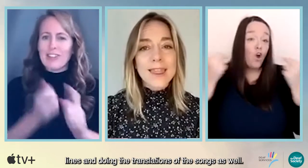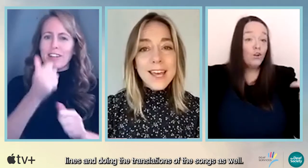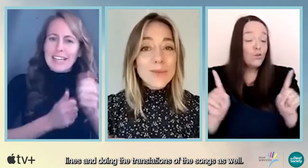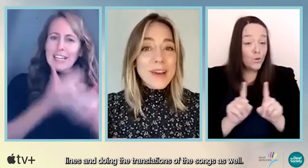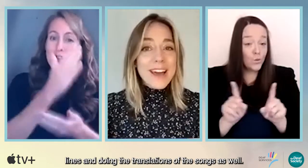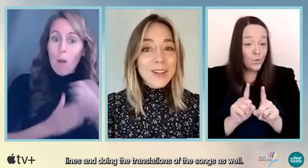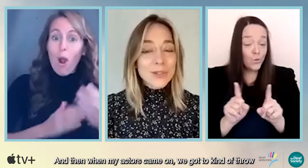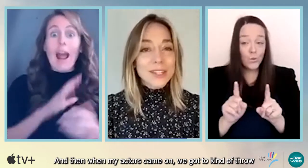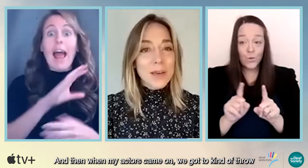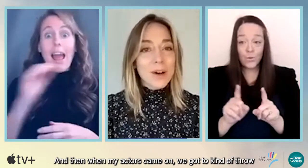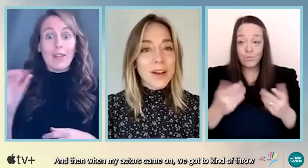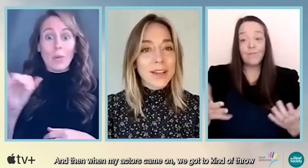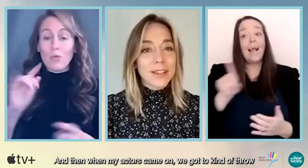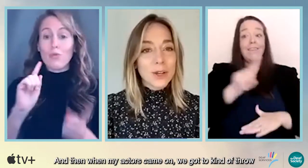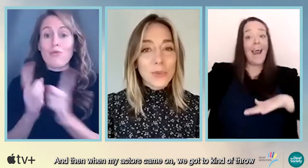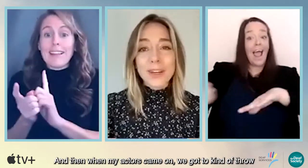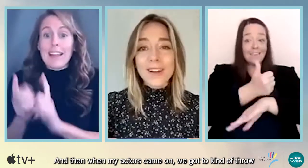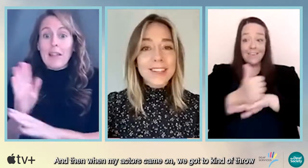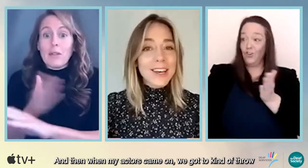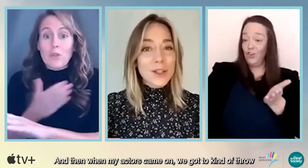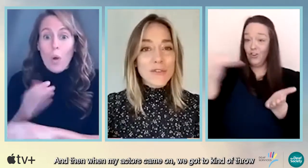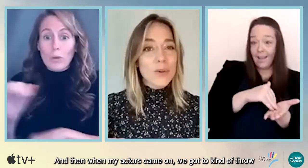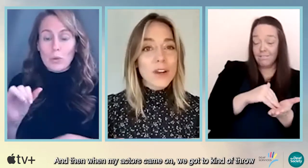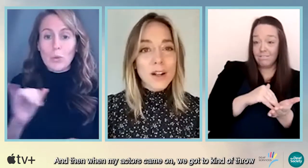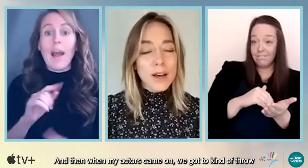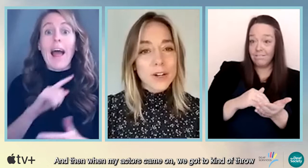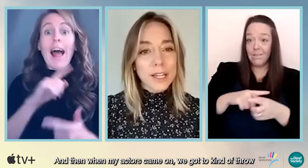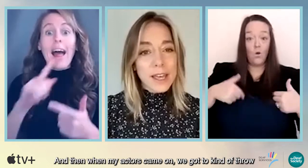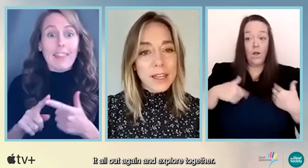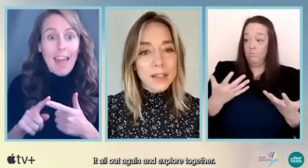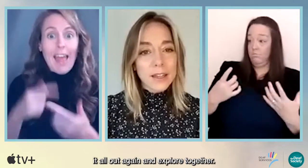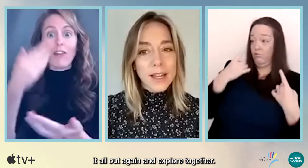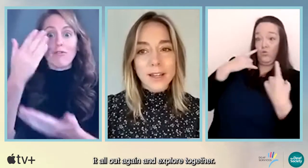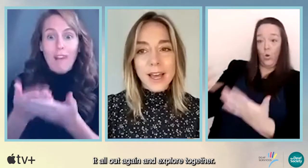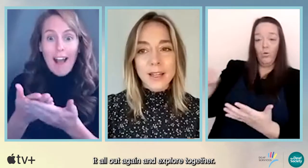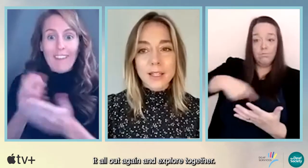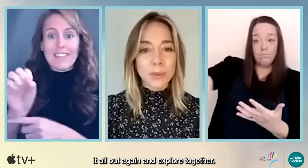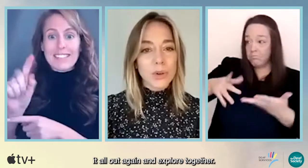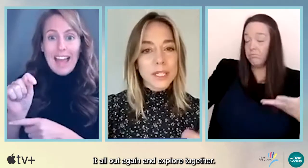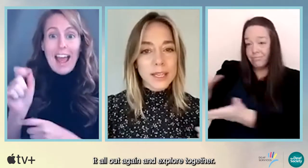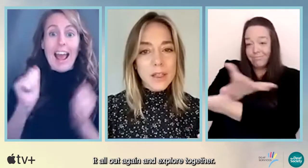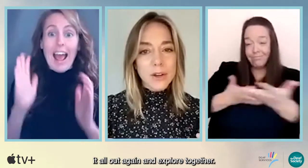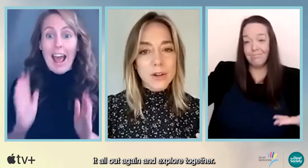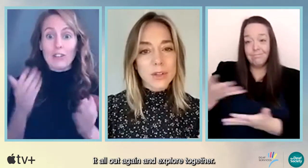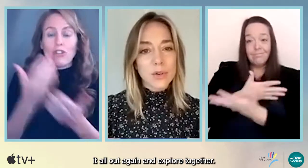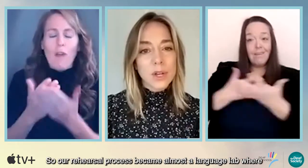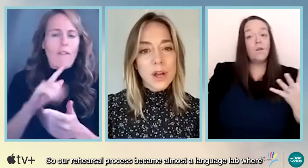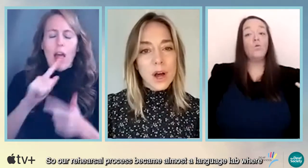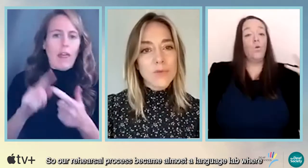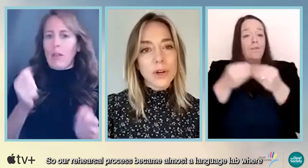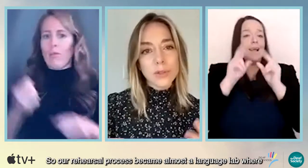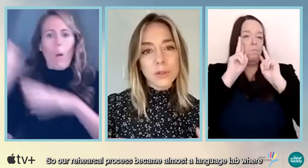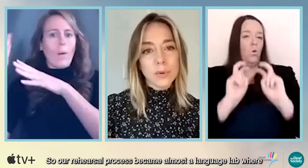And then when my actors came on, we got to kind of throw it all out again and explore together. So